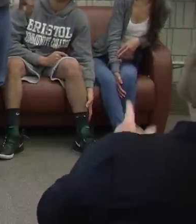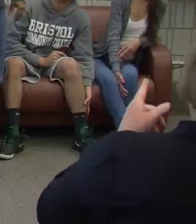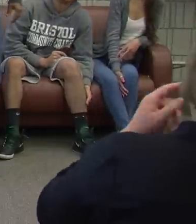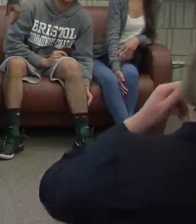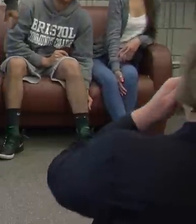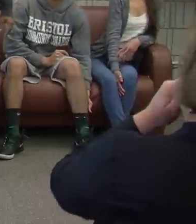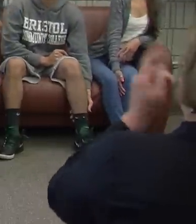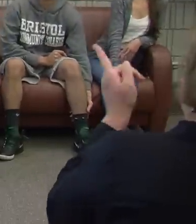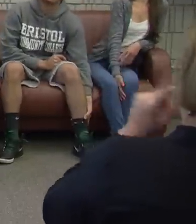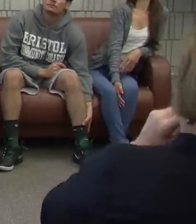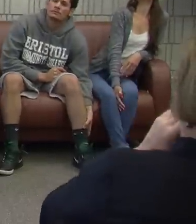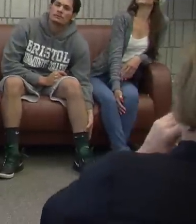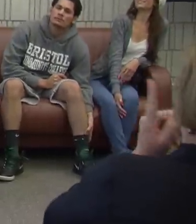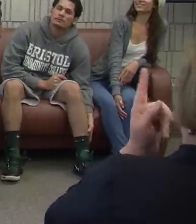I had to tell Jose who he was.